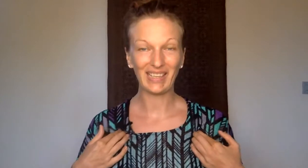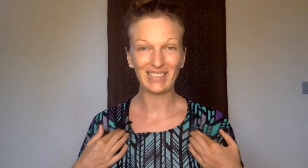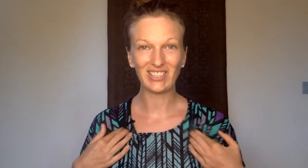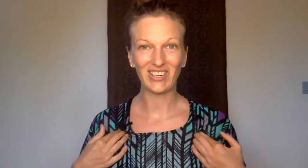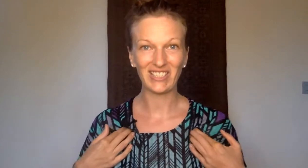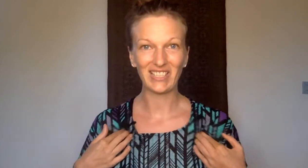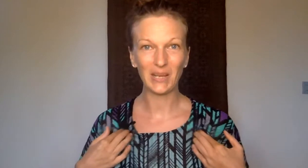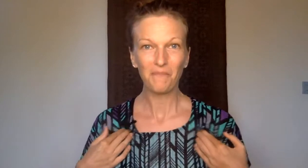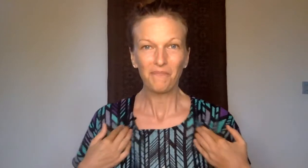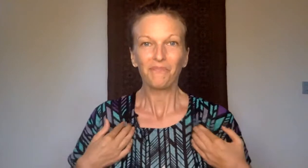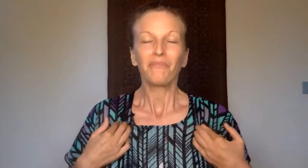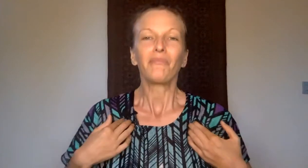get started.